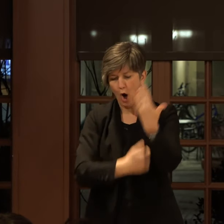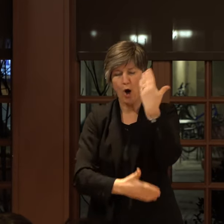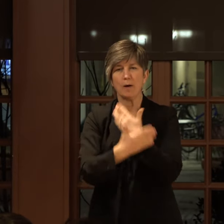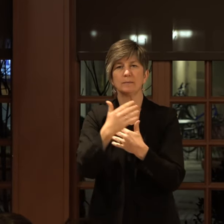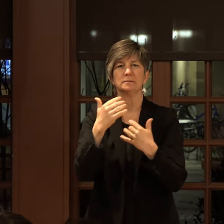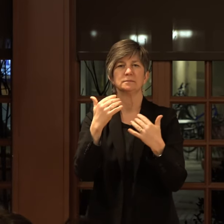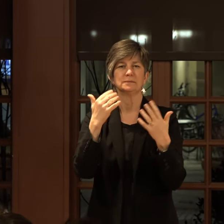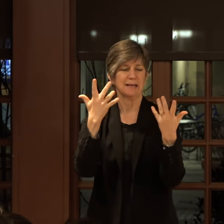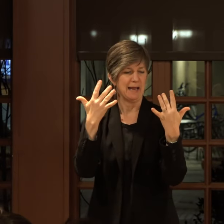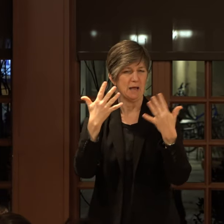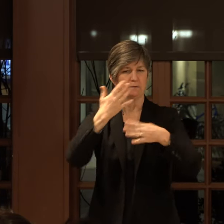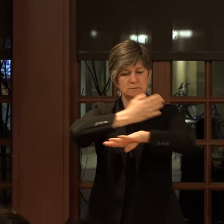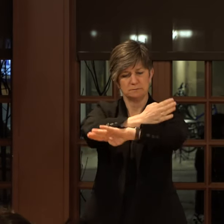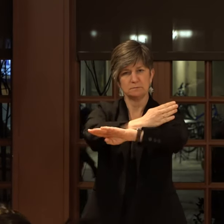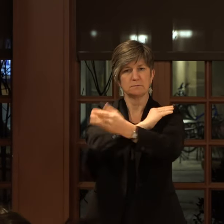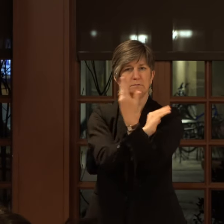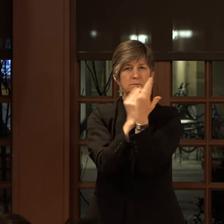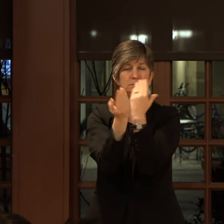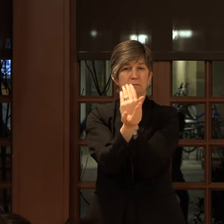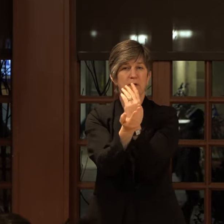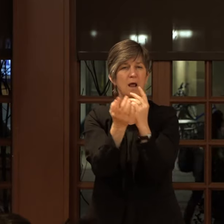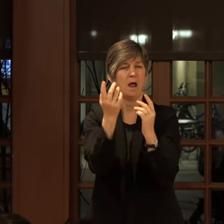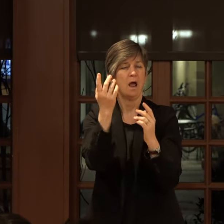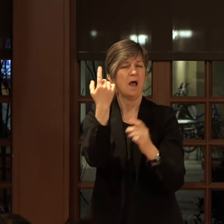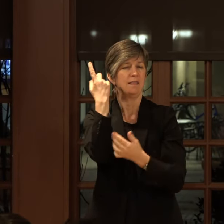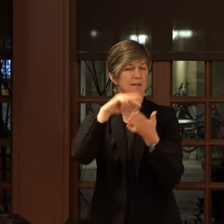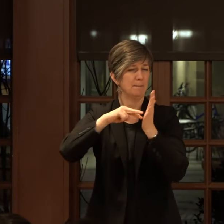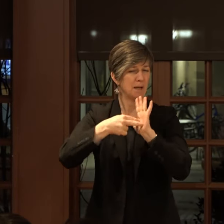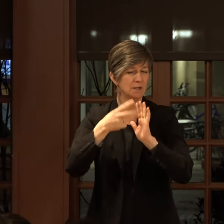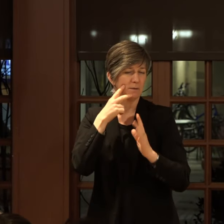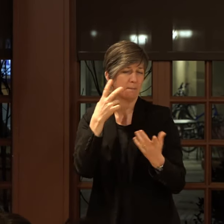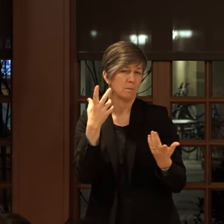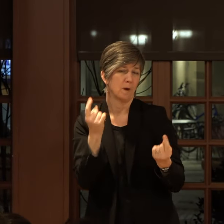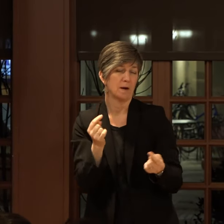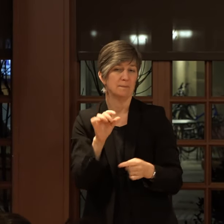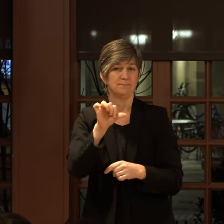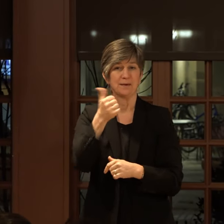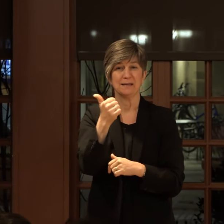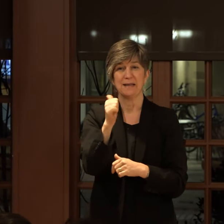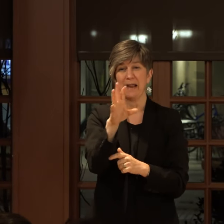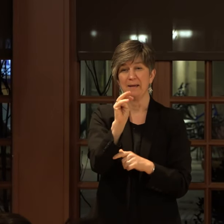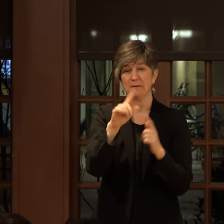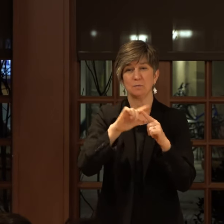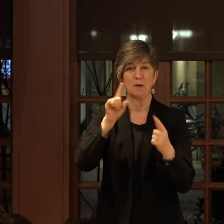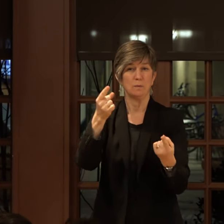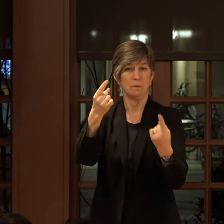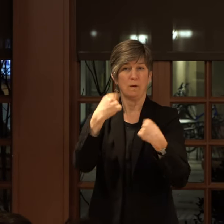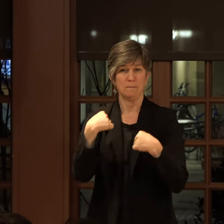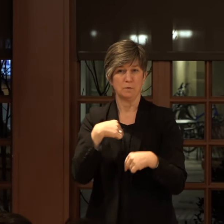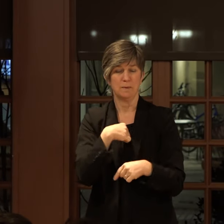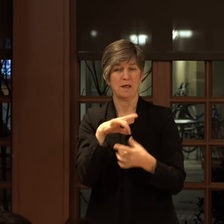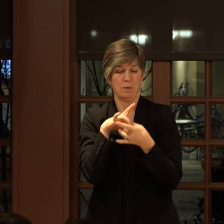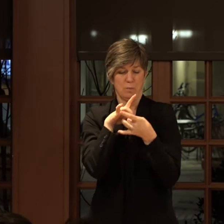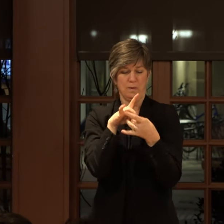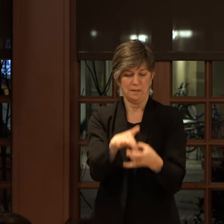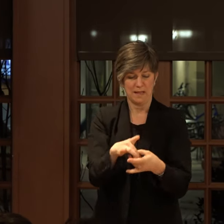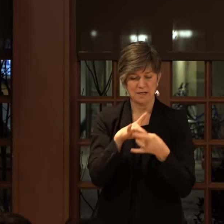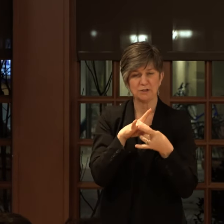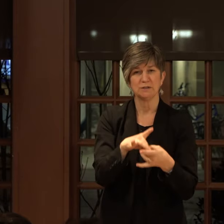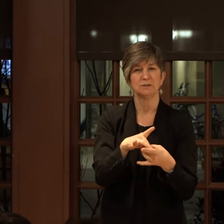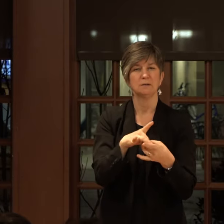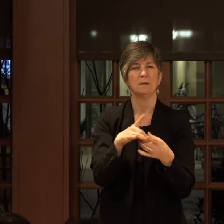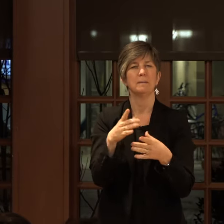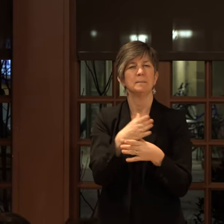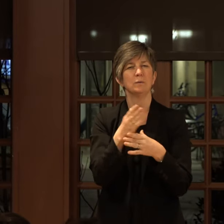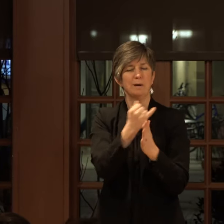crossing one another. And I think the implication is that 10 a.m. is when you come to me. It's about this relationship between the artist and her assistant,